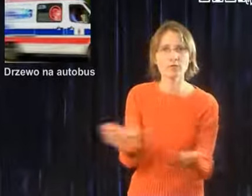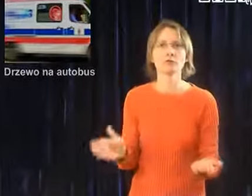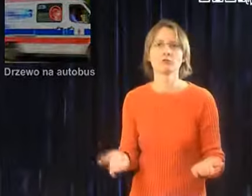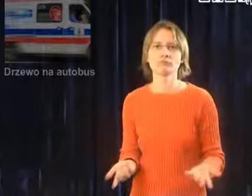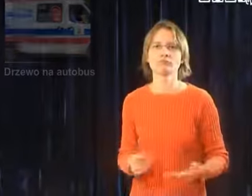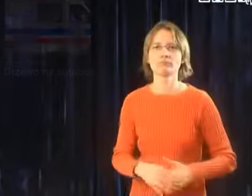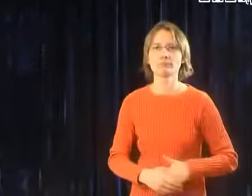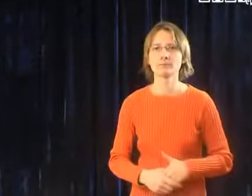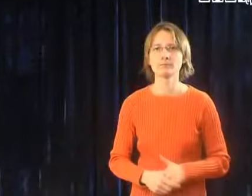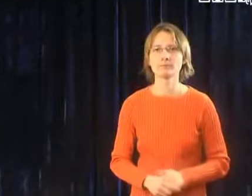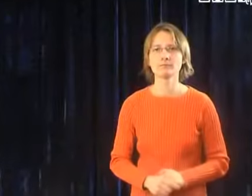I'm going to ready a while. I Thank you.